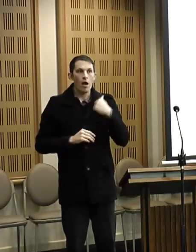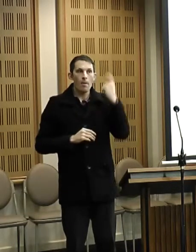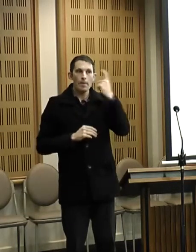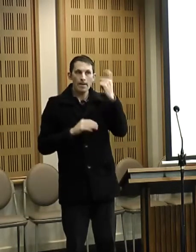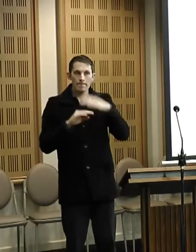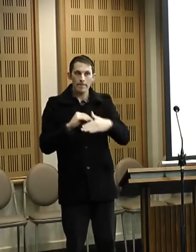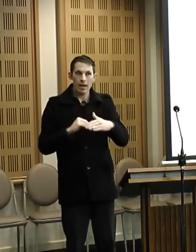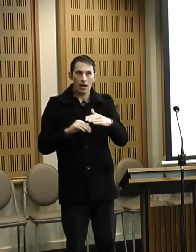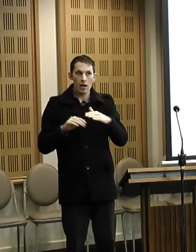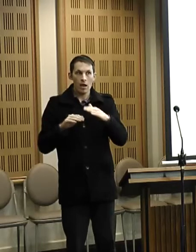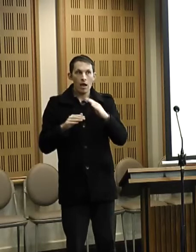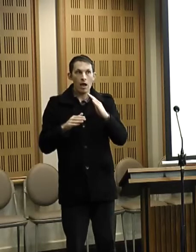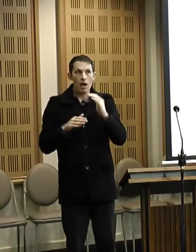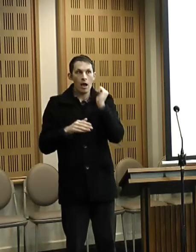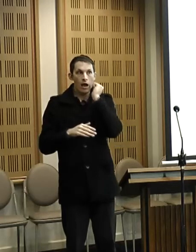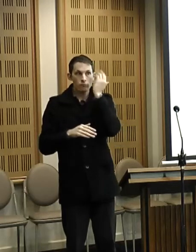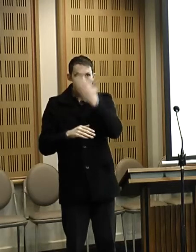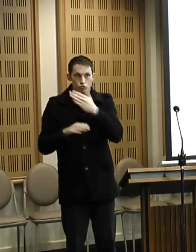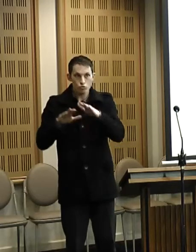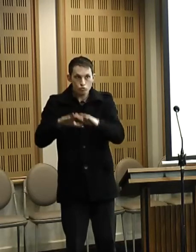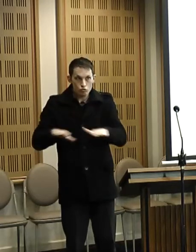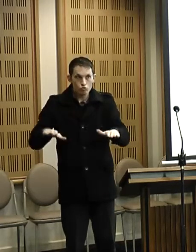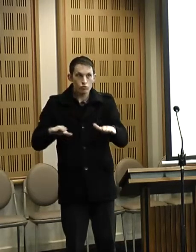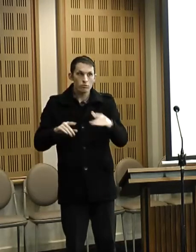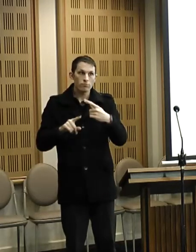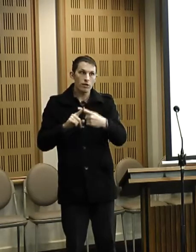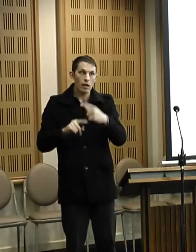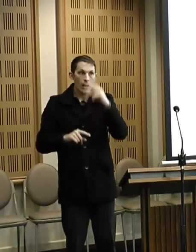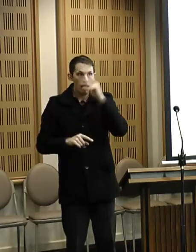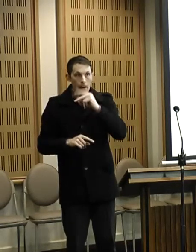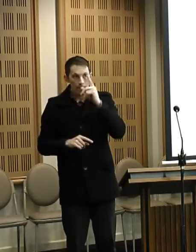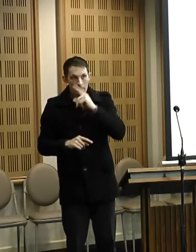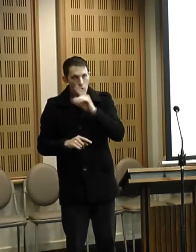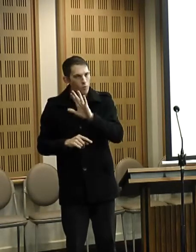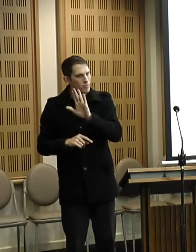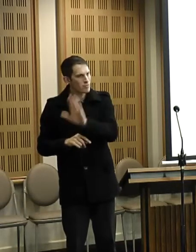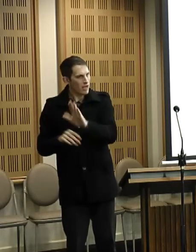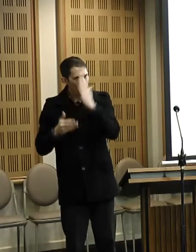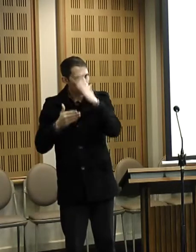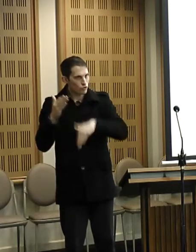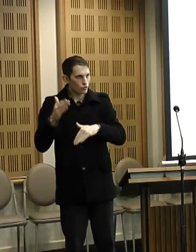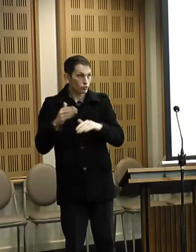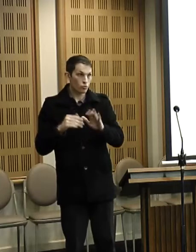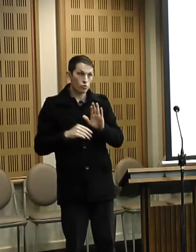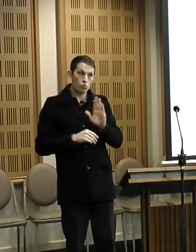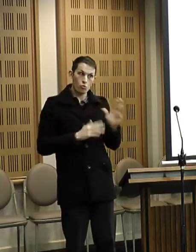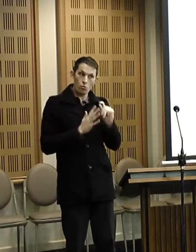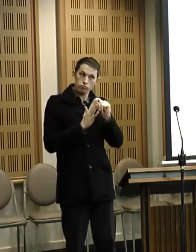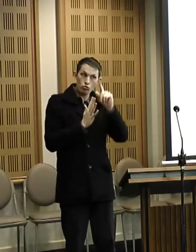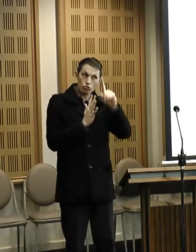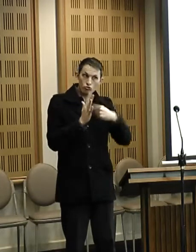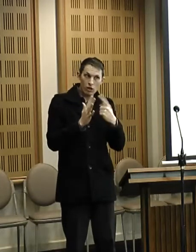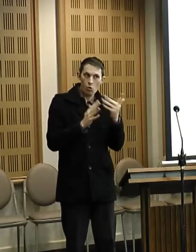and Aboriginal children and young people and what um, you've learnt through your project about their access to the